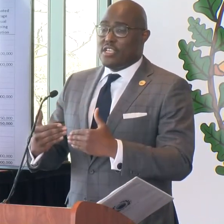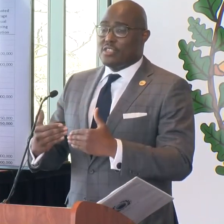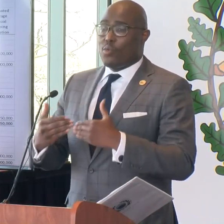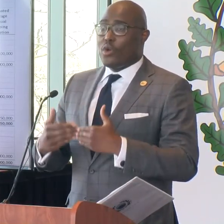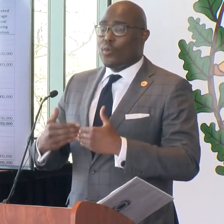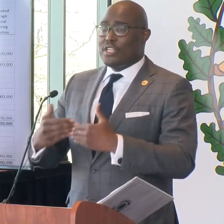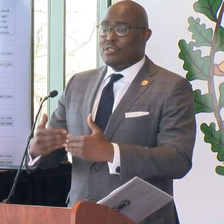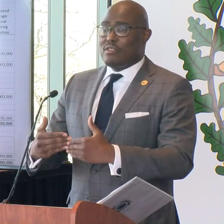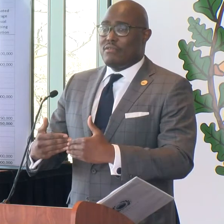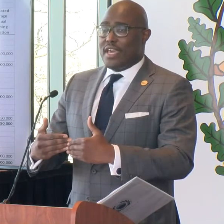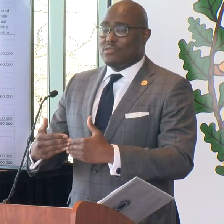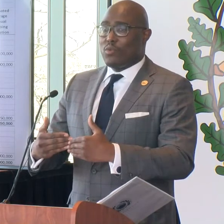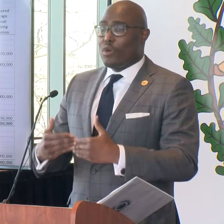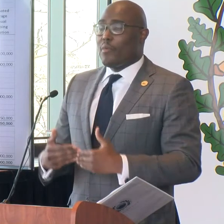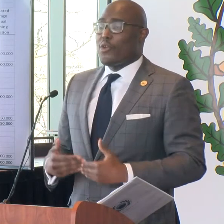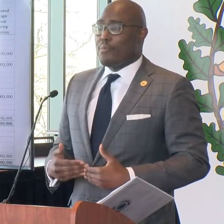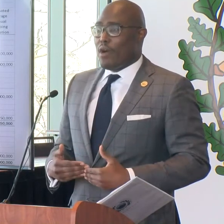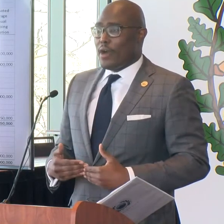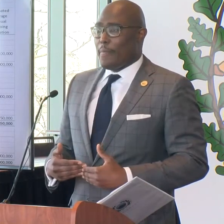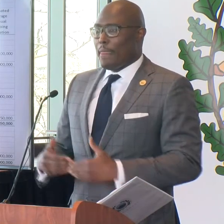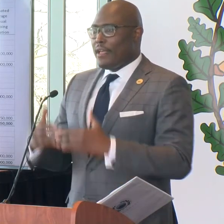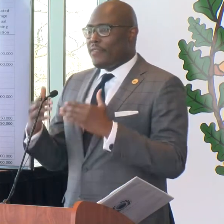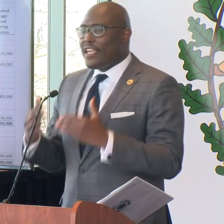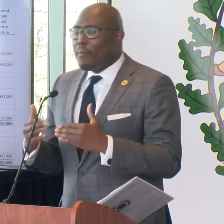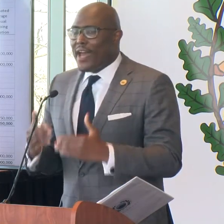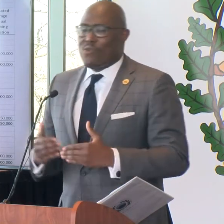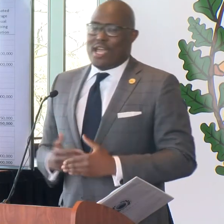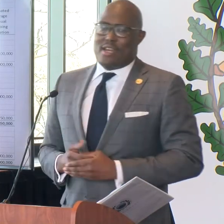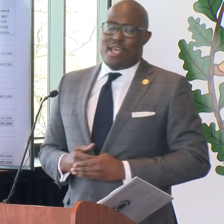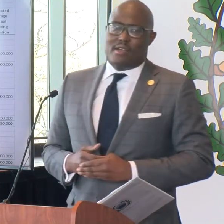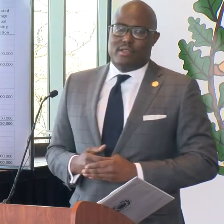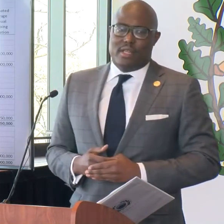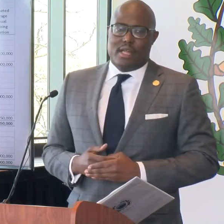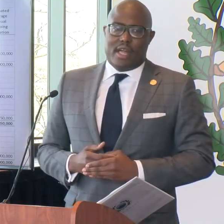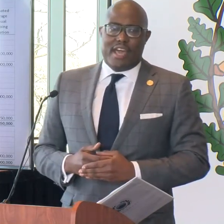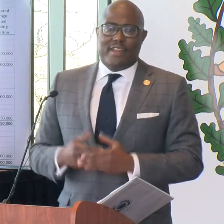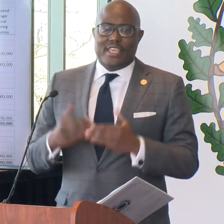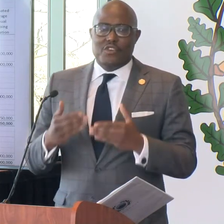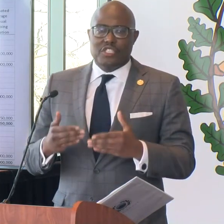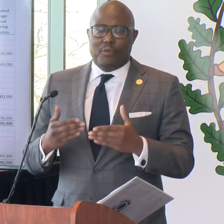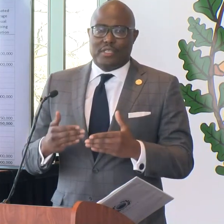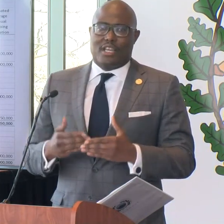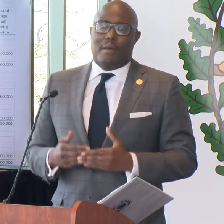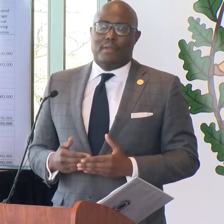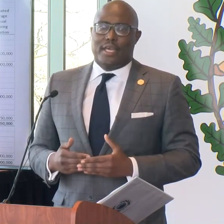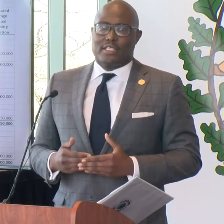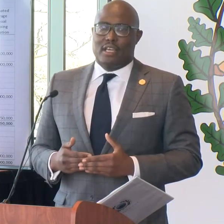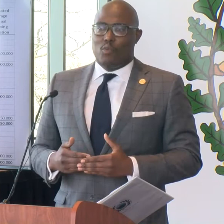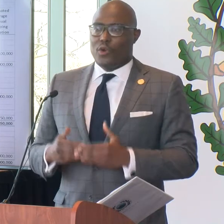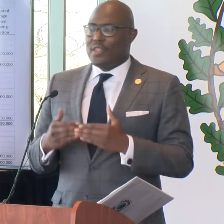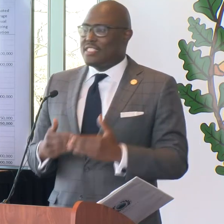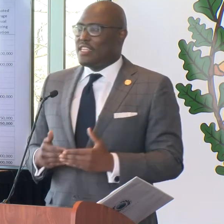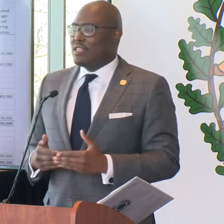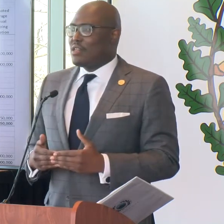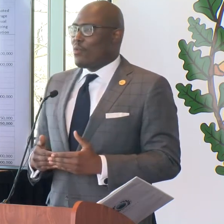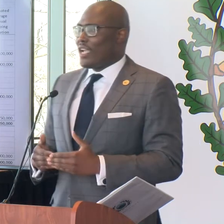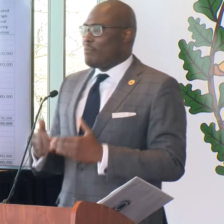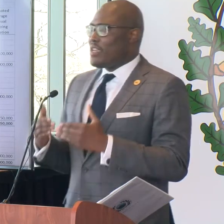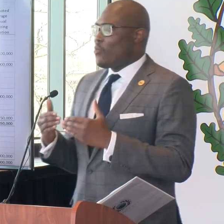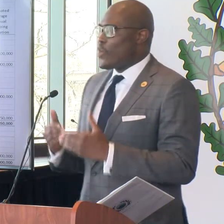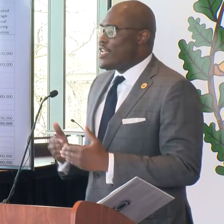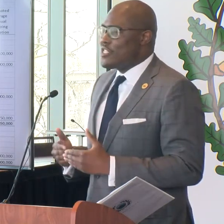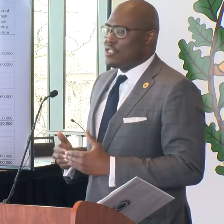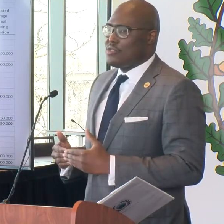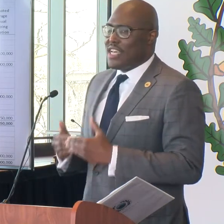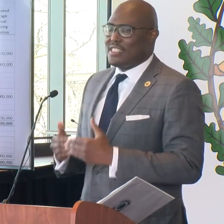the first 10 years of what we do to invest with World Memorial Park, think about it right now. Having a youth sports complex where the city of Little